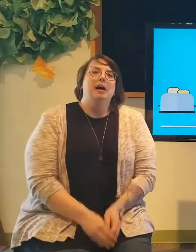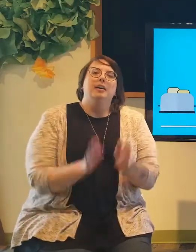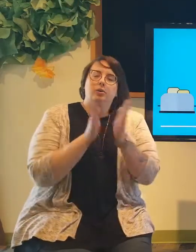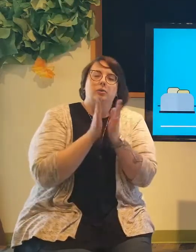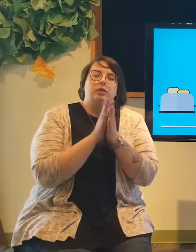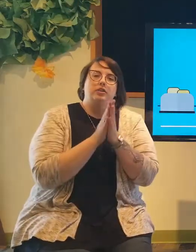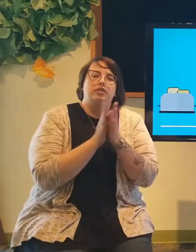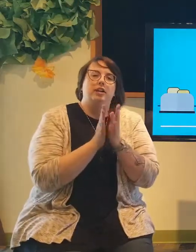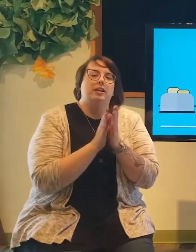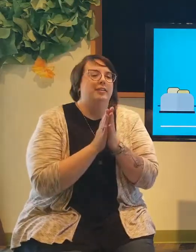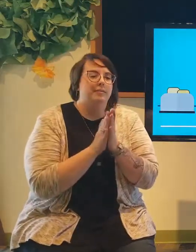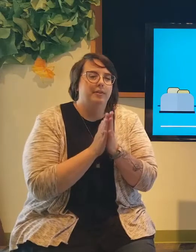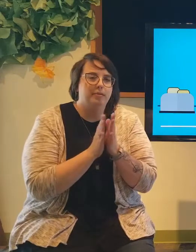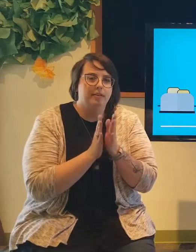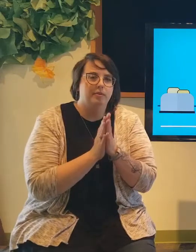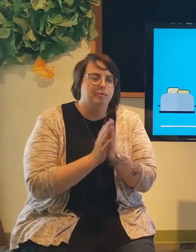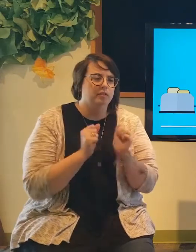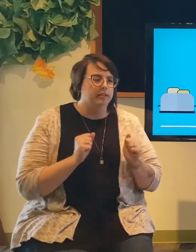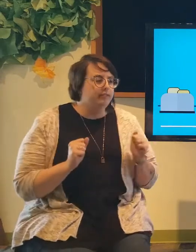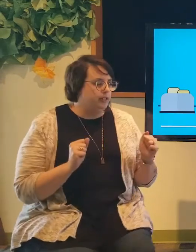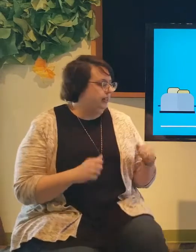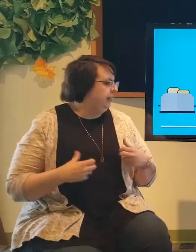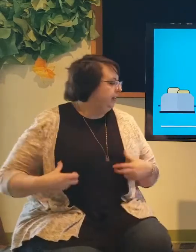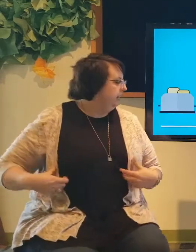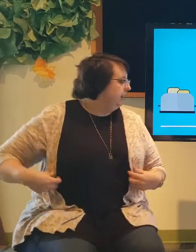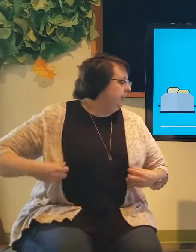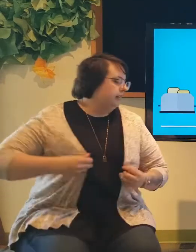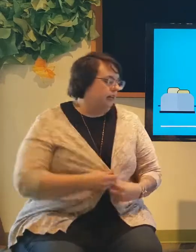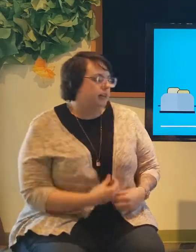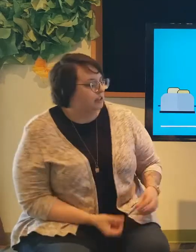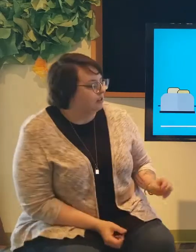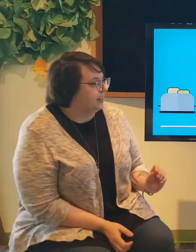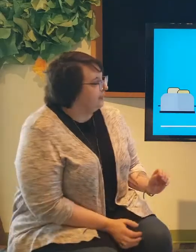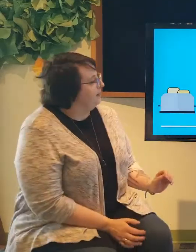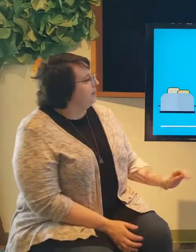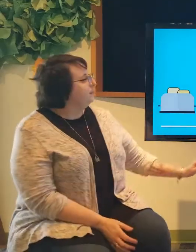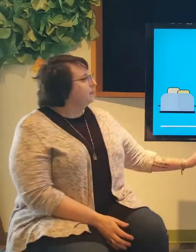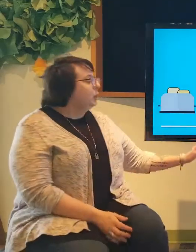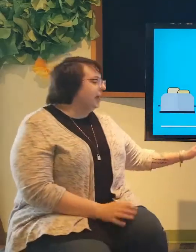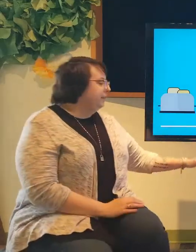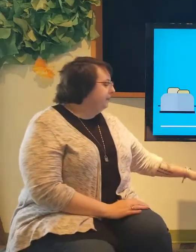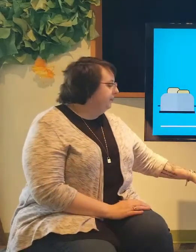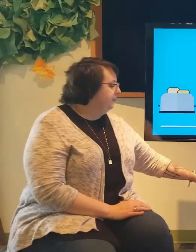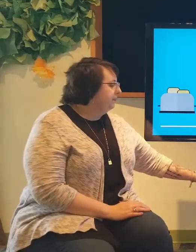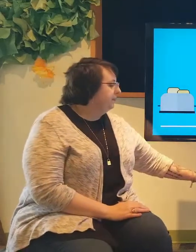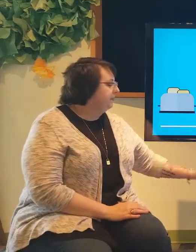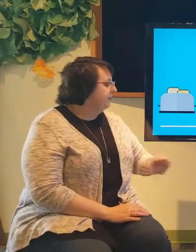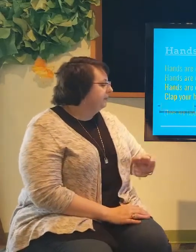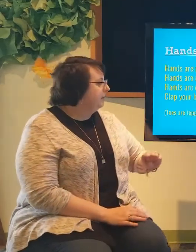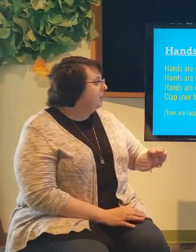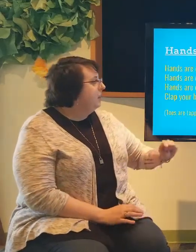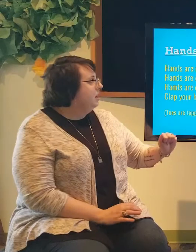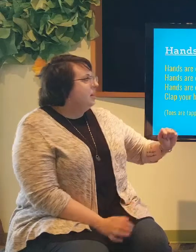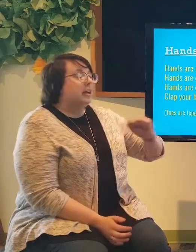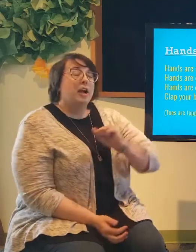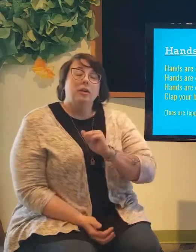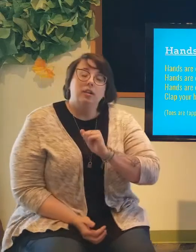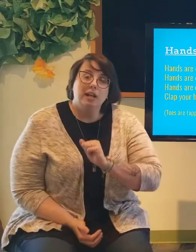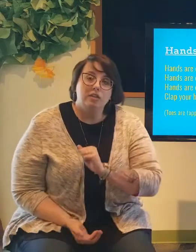Oh, good job. There was some good lifting in there. Here, exercise it. Okay, our last